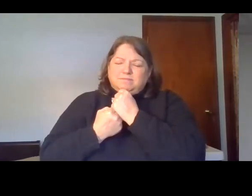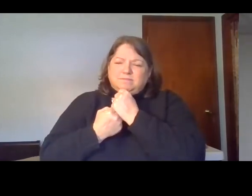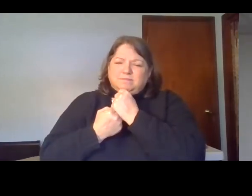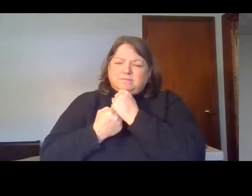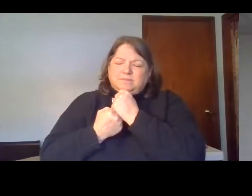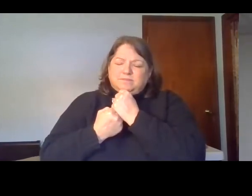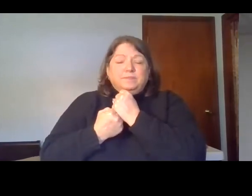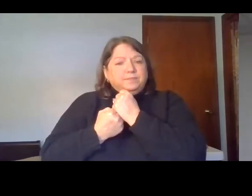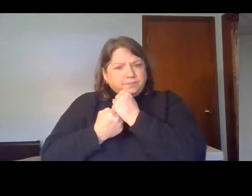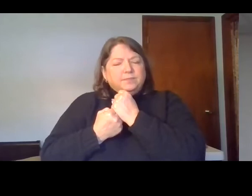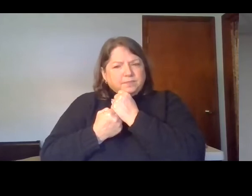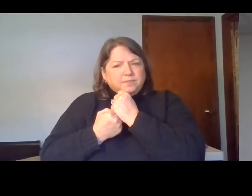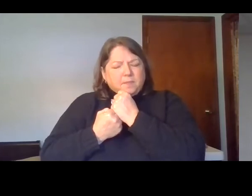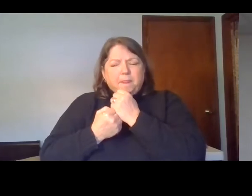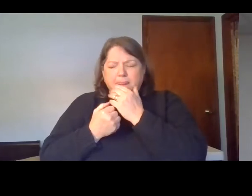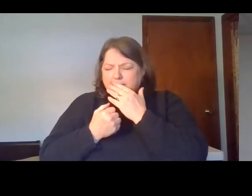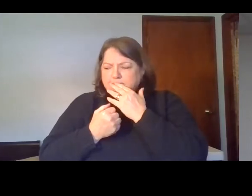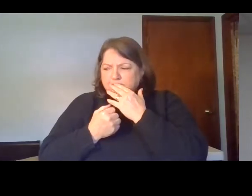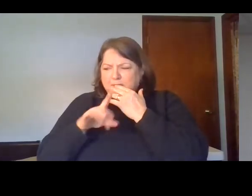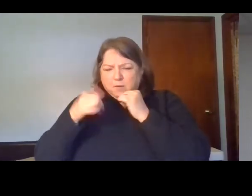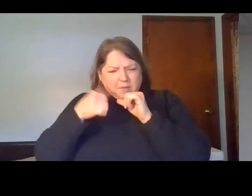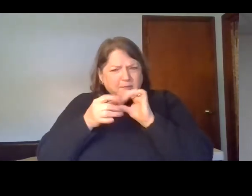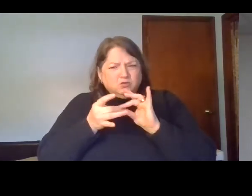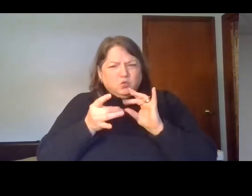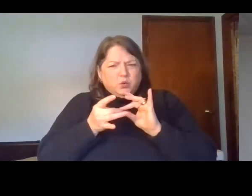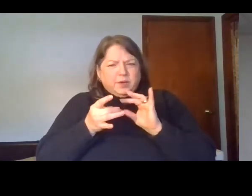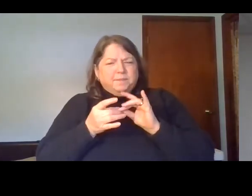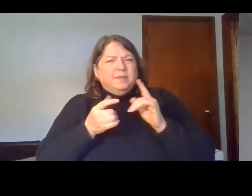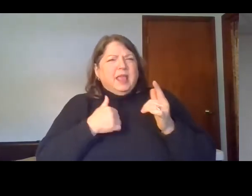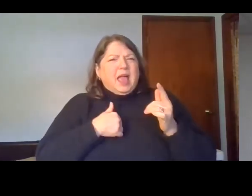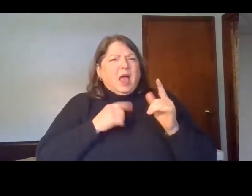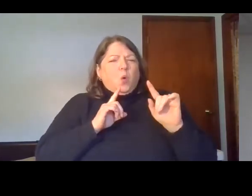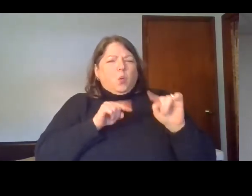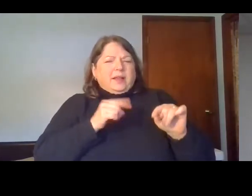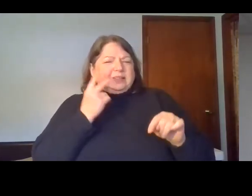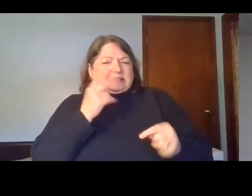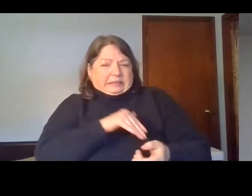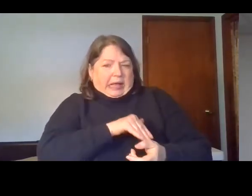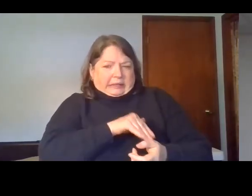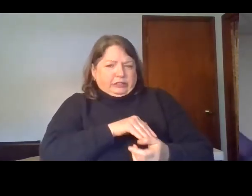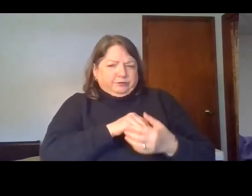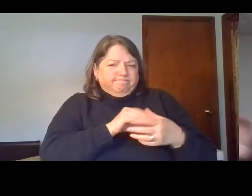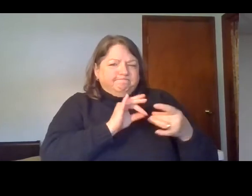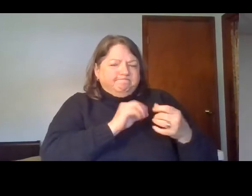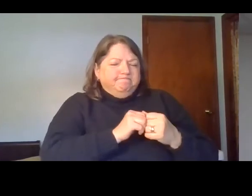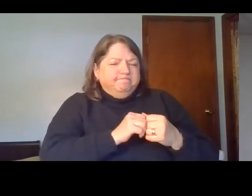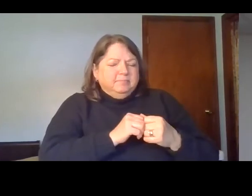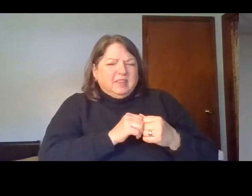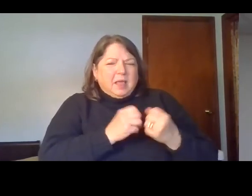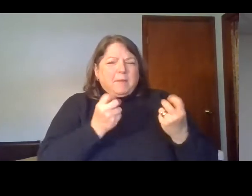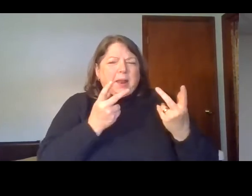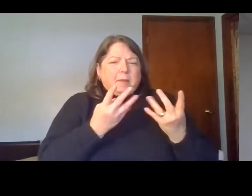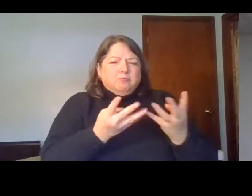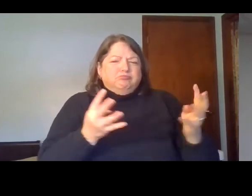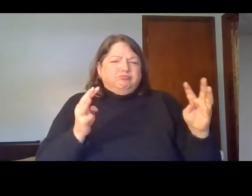That reminds me of an incident one day. I was sitting in a clinic waiting to see my doctor, and there was a bunch of people in that room. And